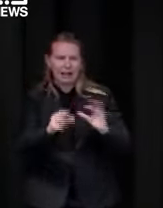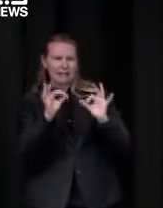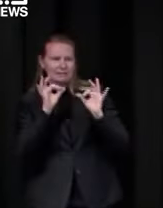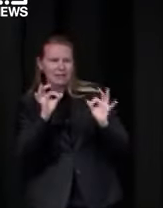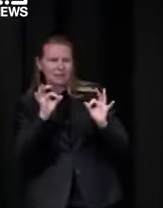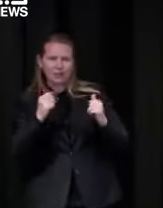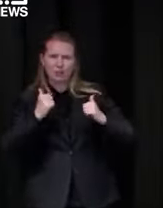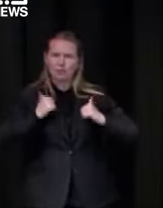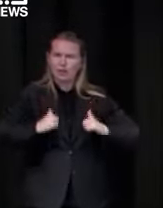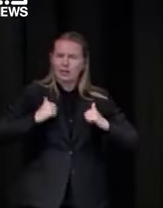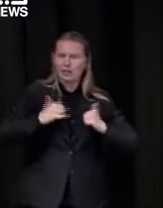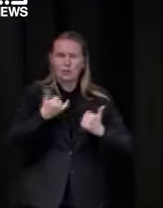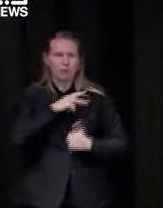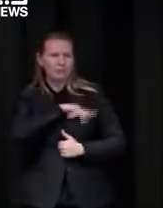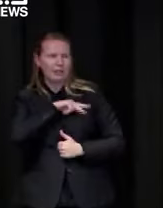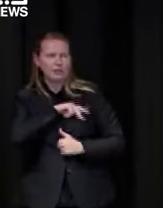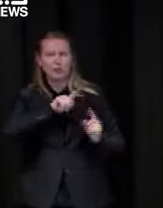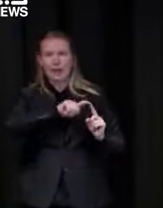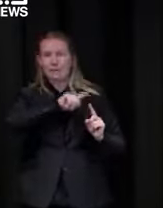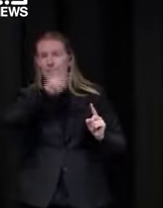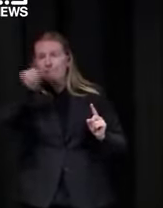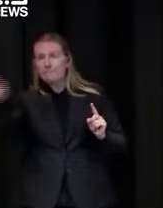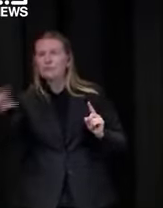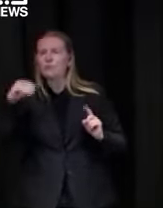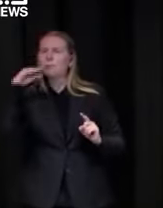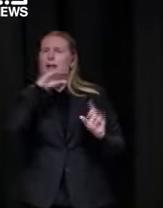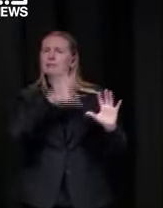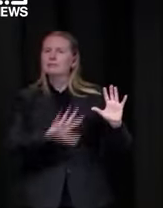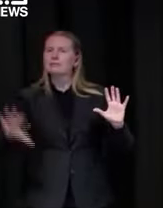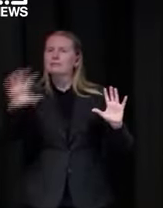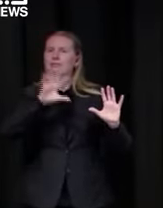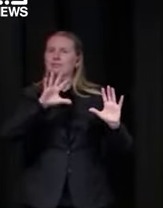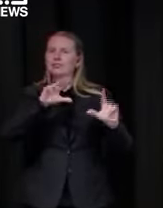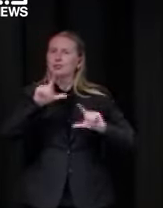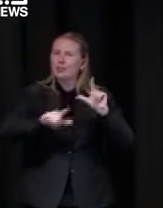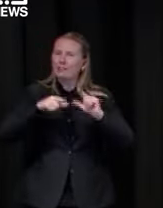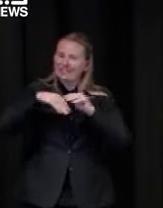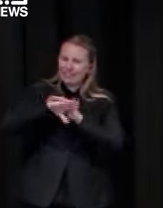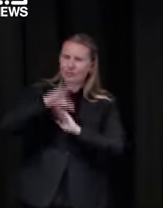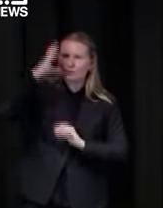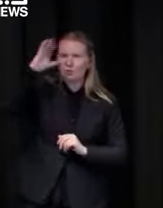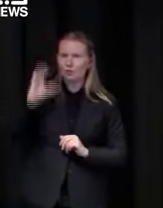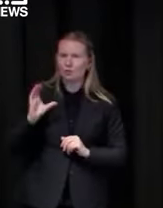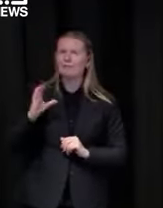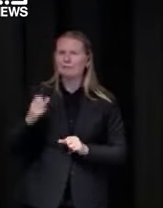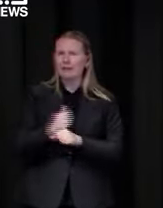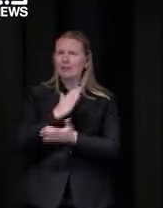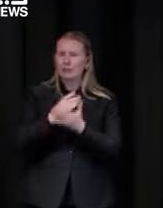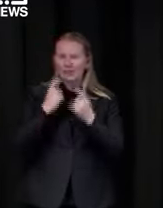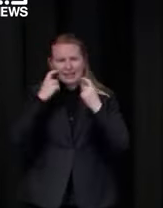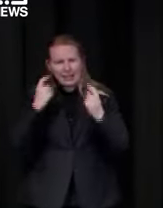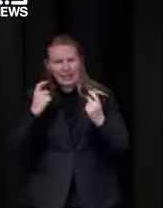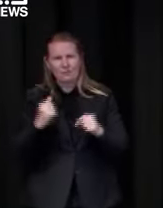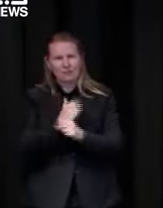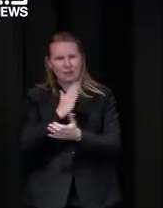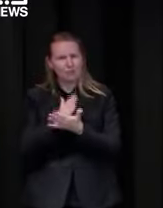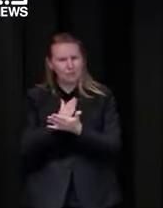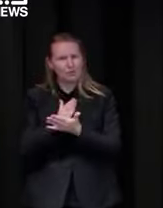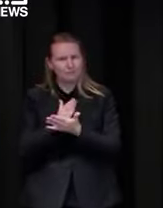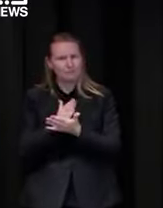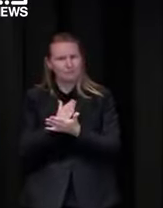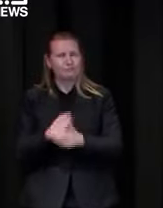you think you need to move in from regional from metro areas to regional areas and finally as always um staff gatherings